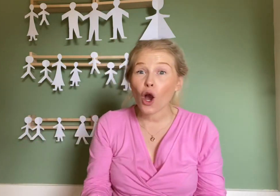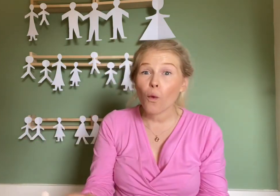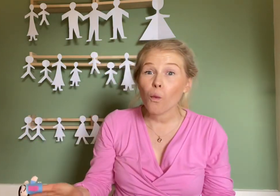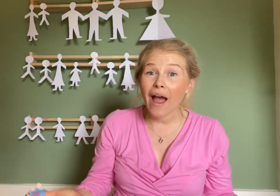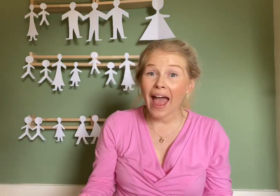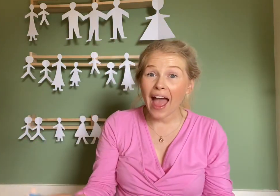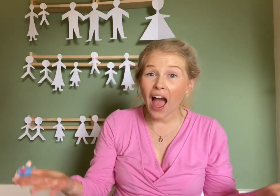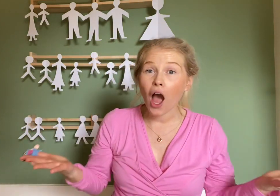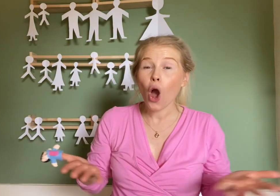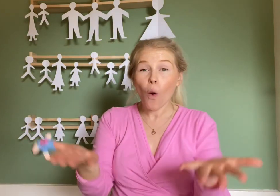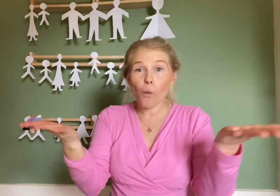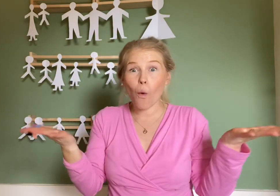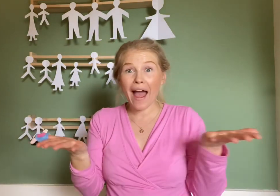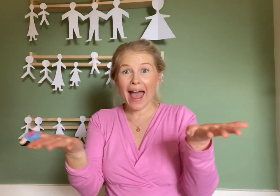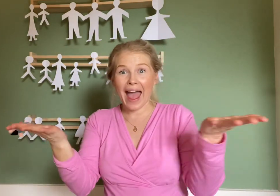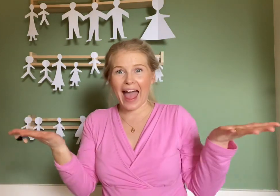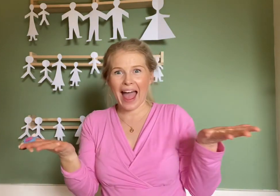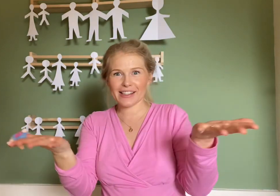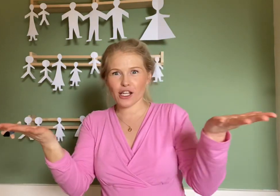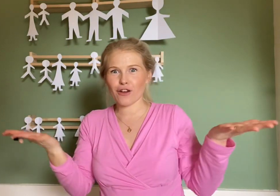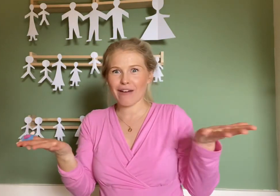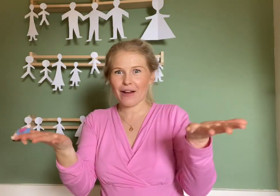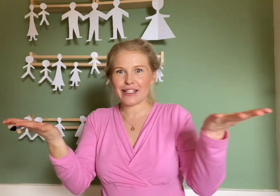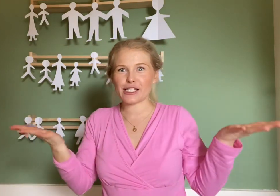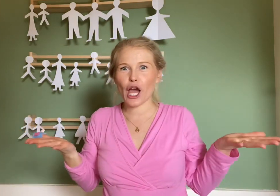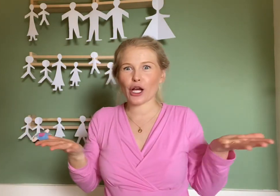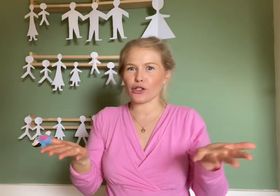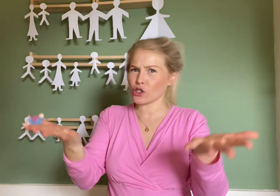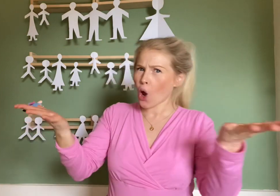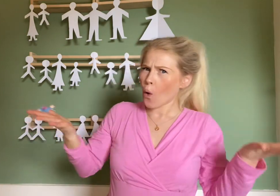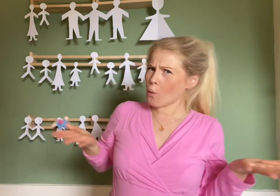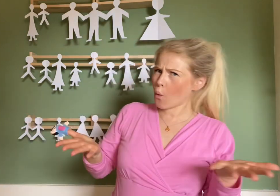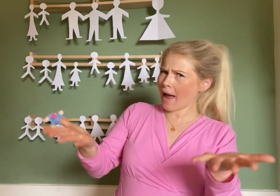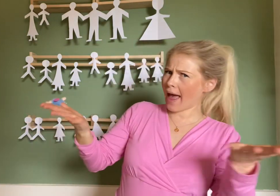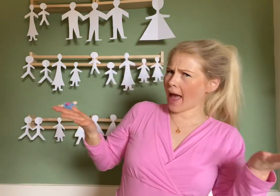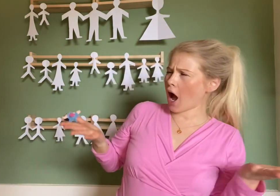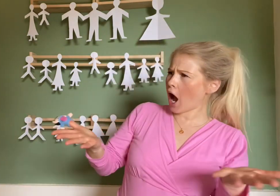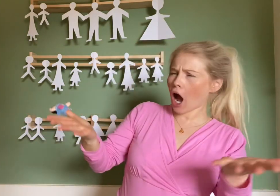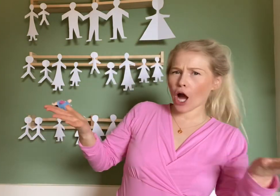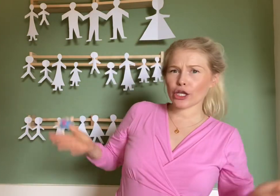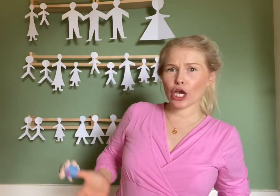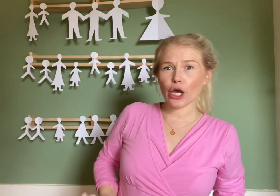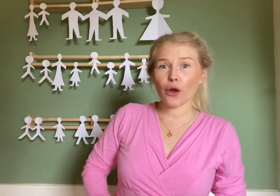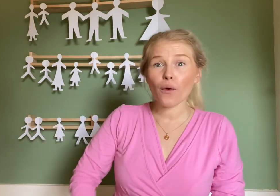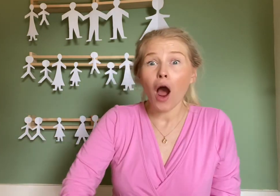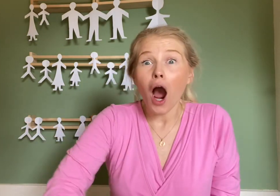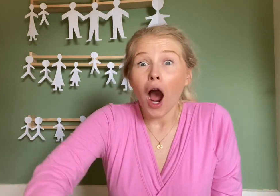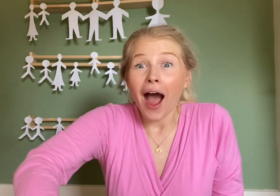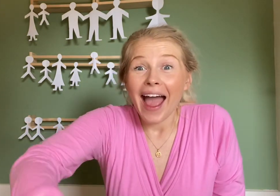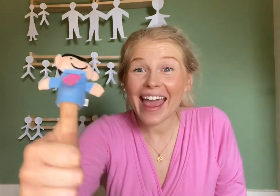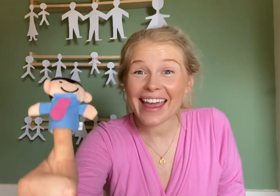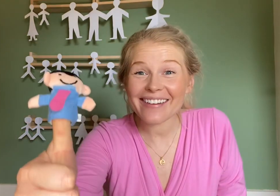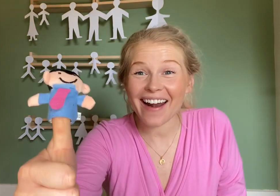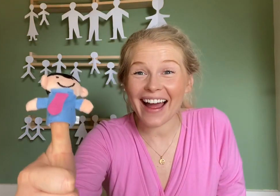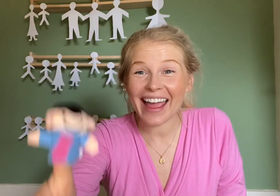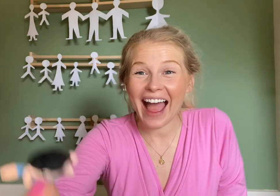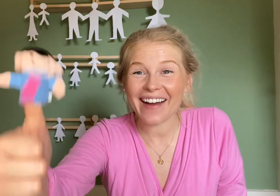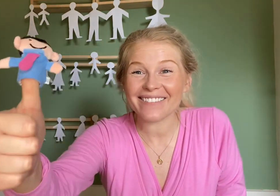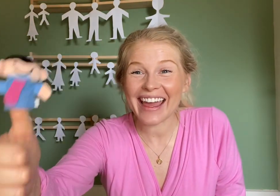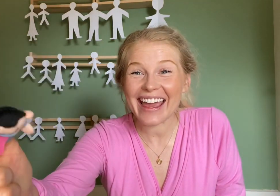where? Hands going round in circles. Where are you? Here I am, here